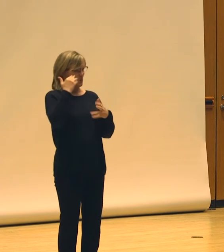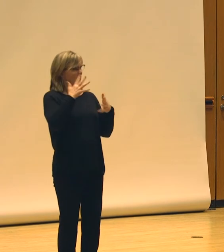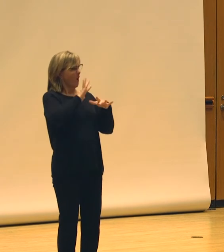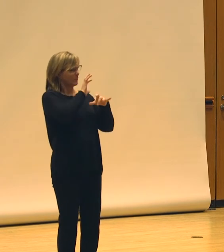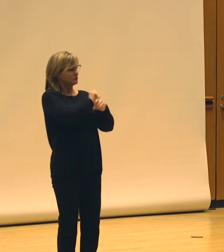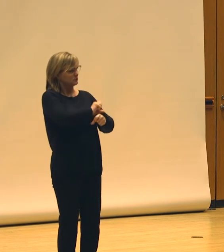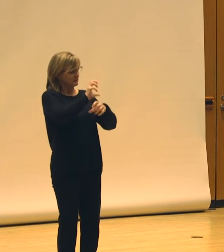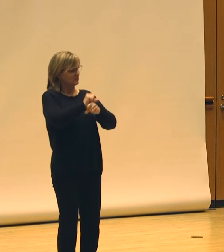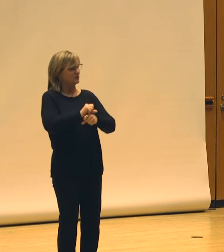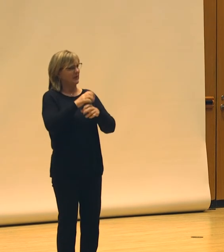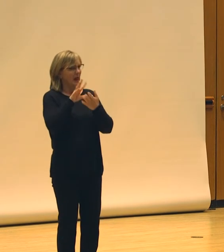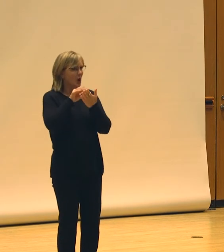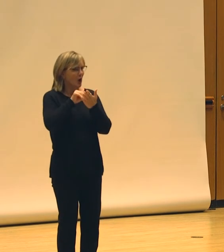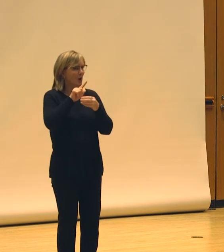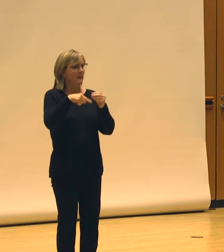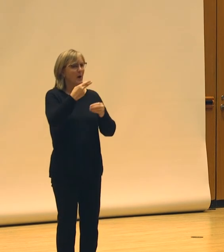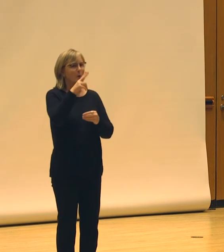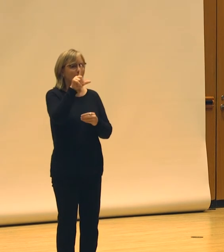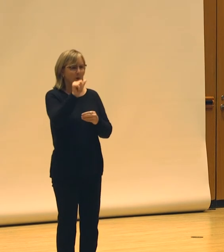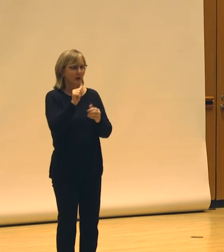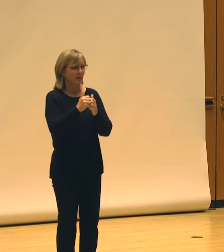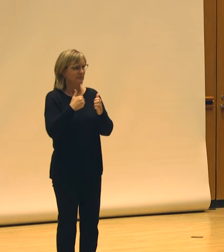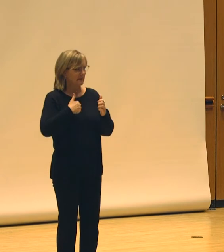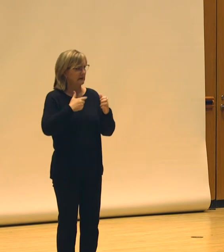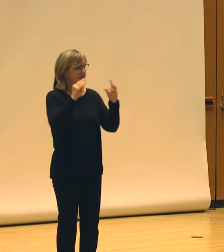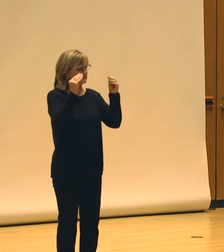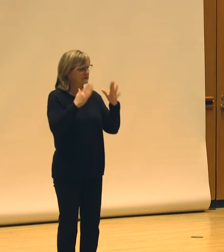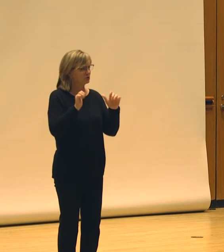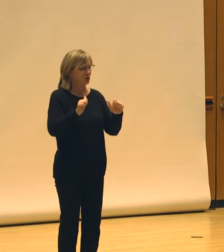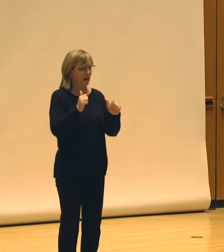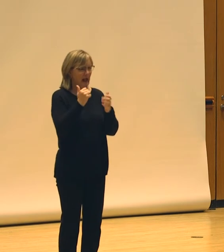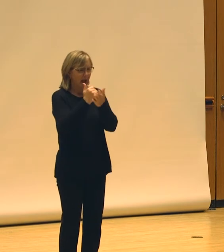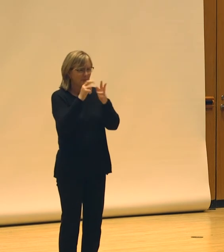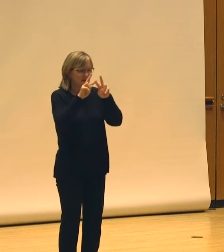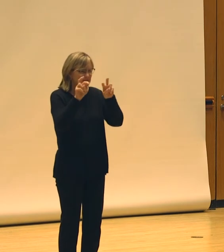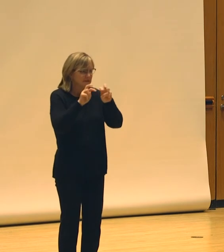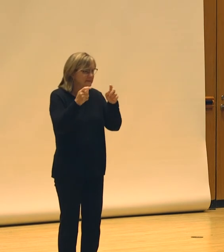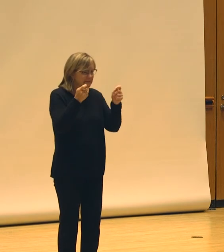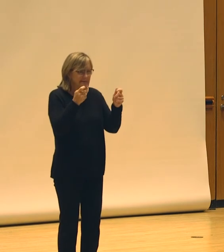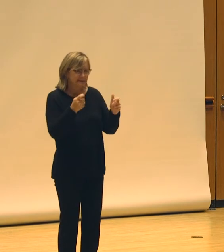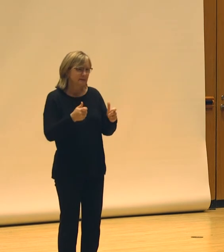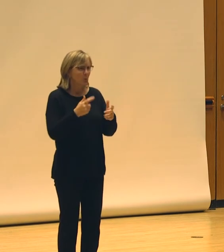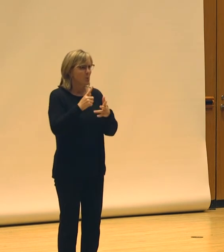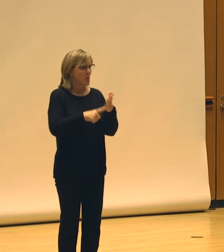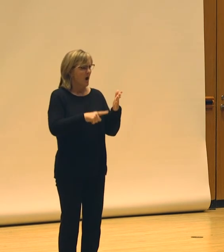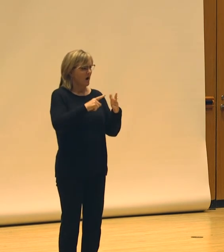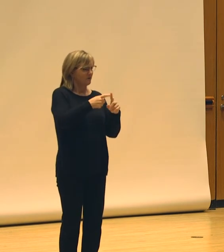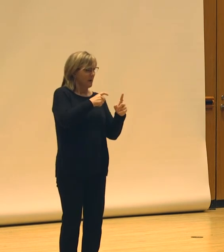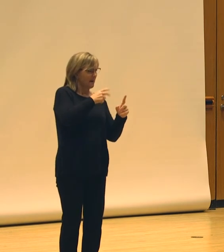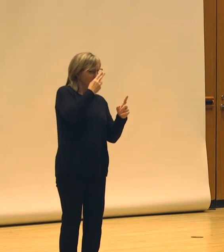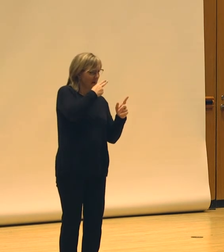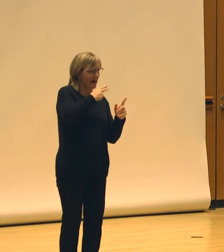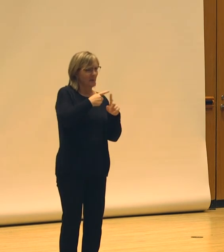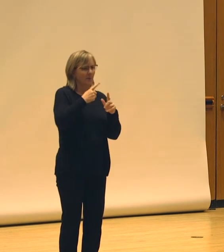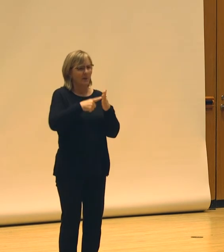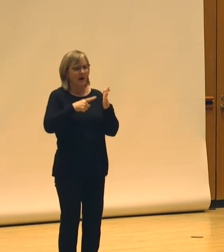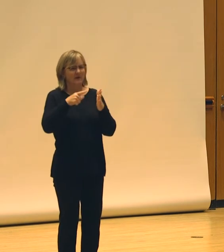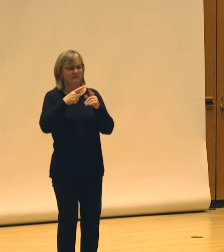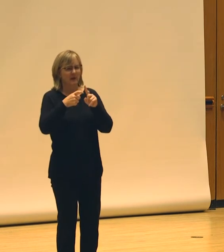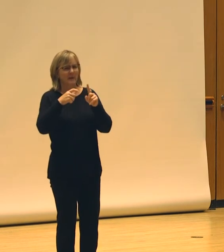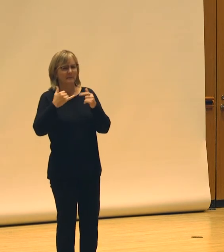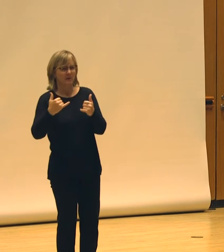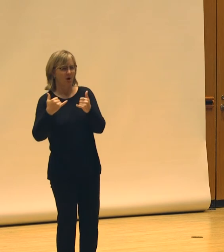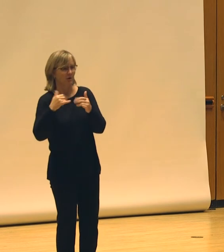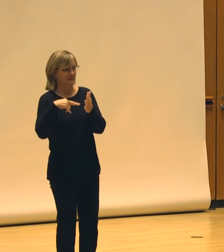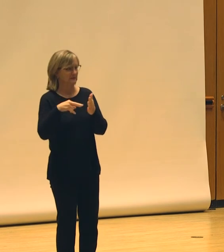were learning about hula with me. And some of my teachers, and they could help me untether all of this. And then, to really embrace the totality